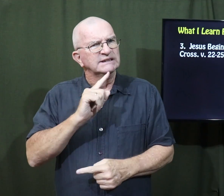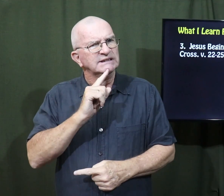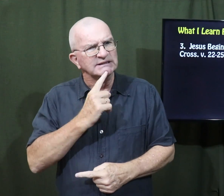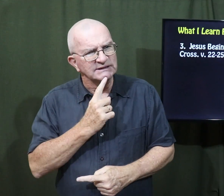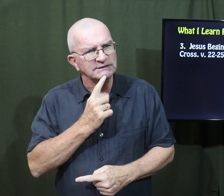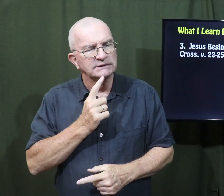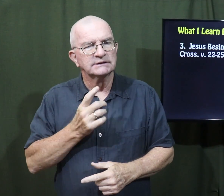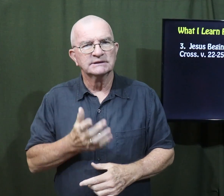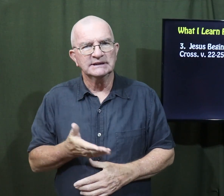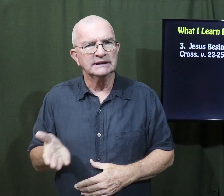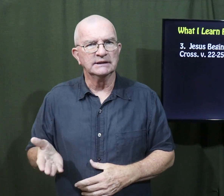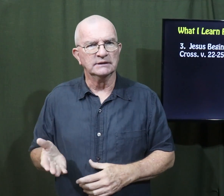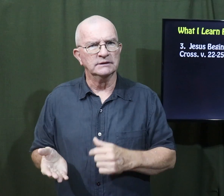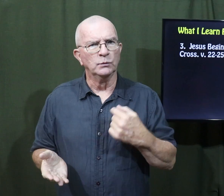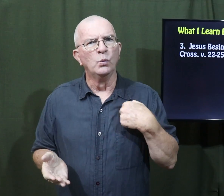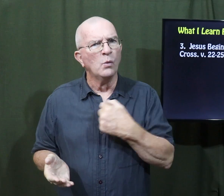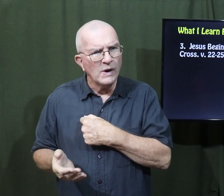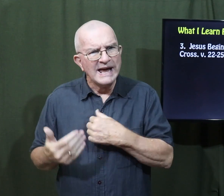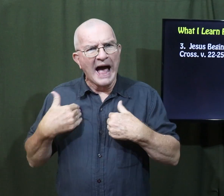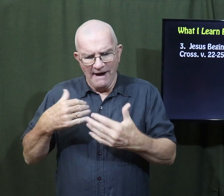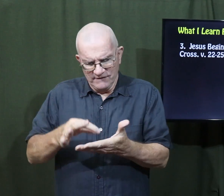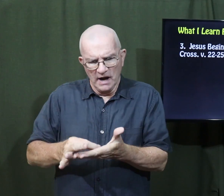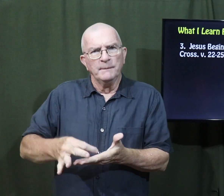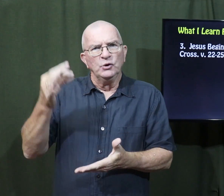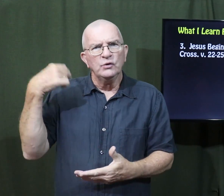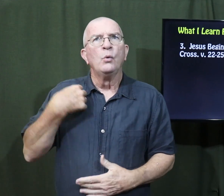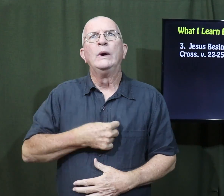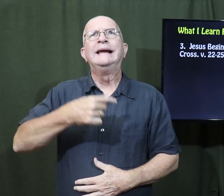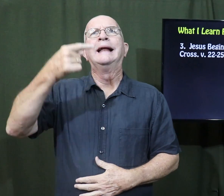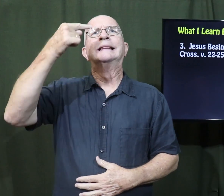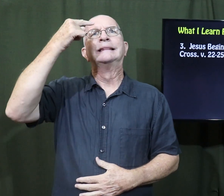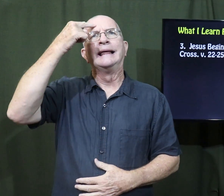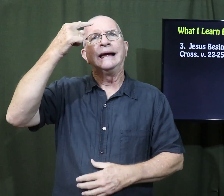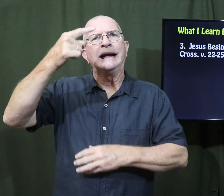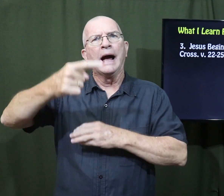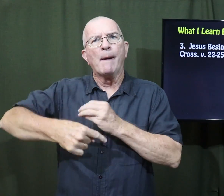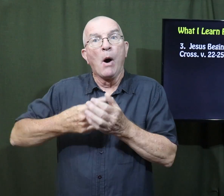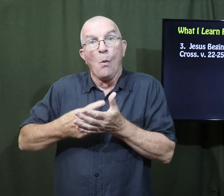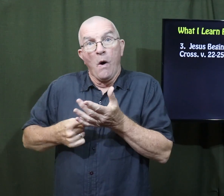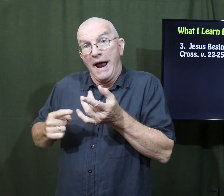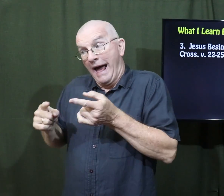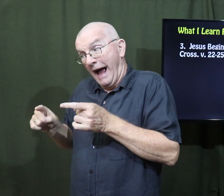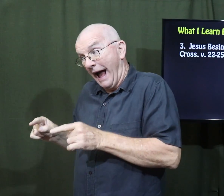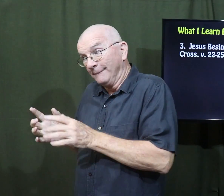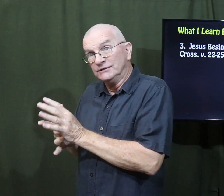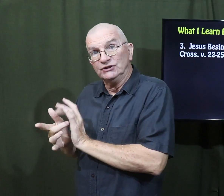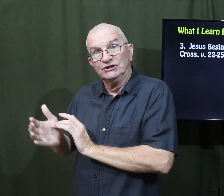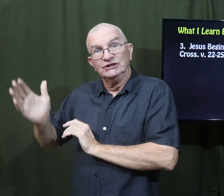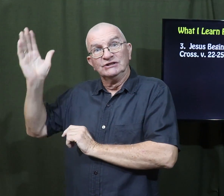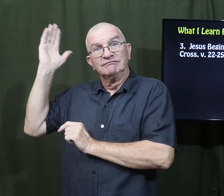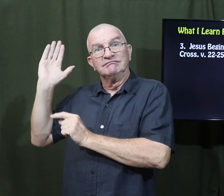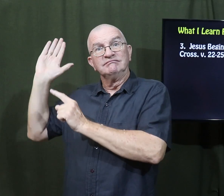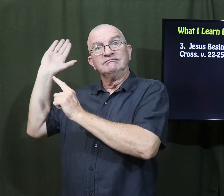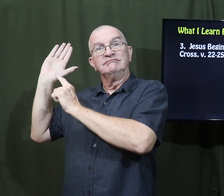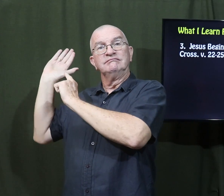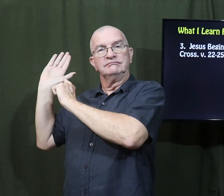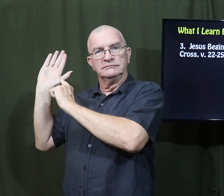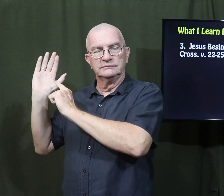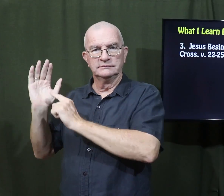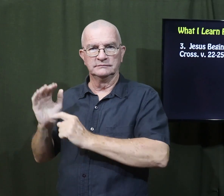It's a very serious thing. When we have communion we need to think about what happened to Jesus a